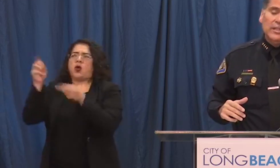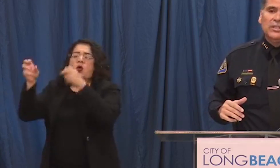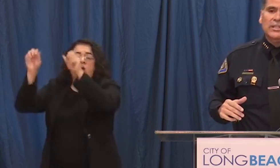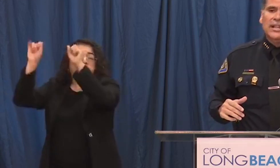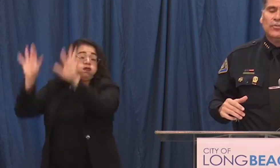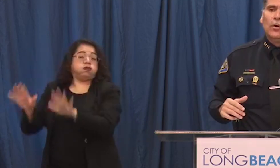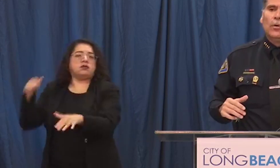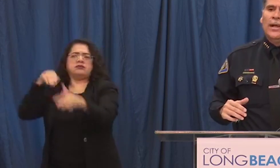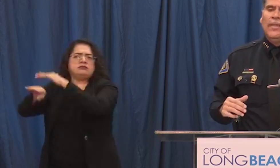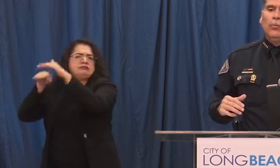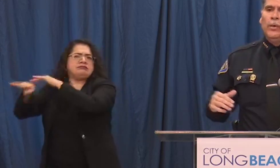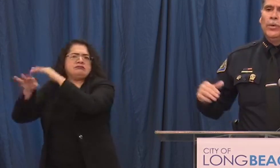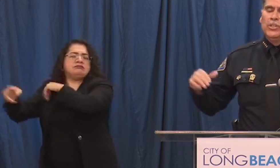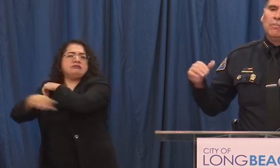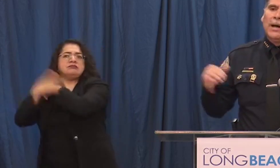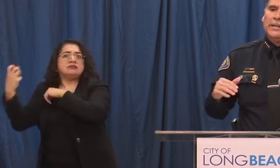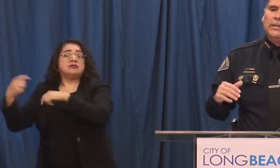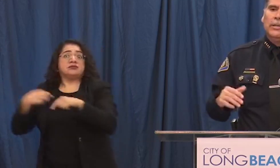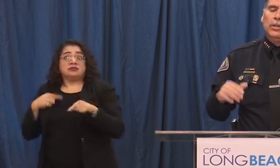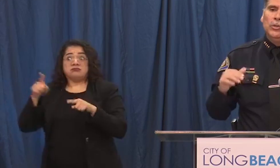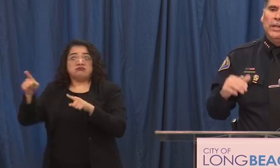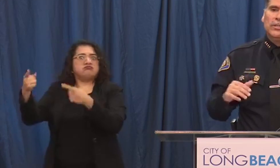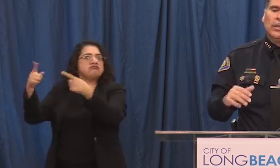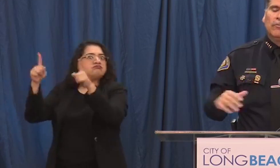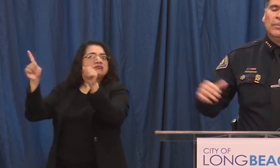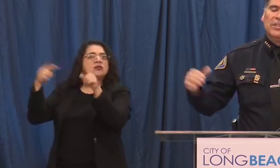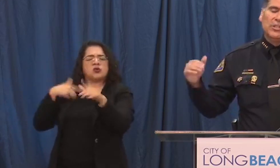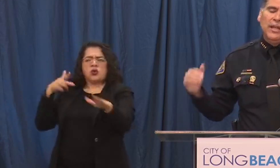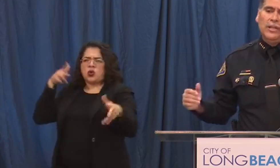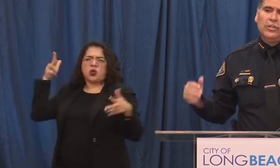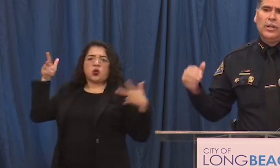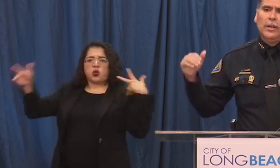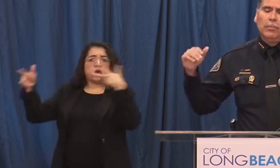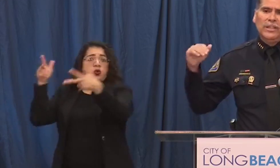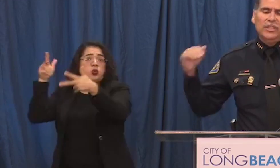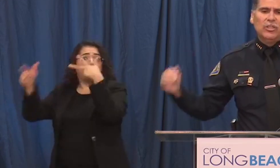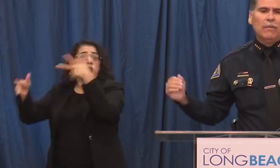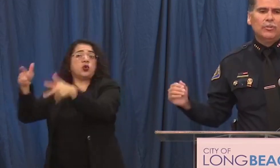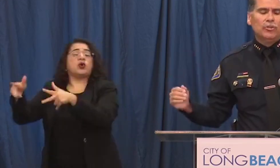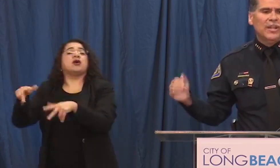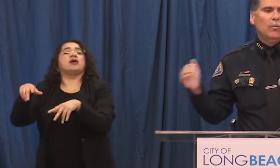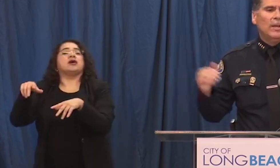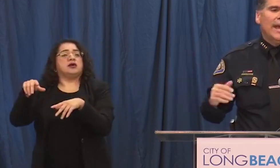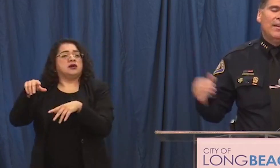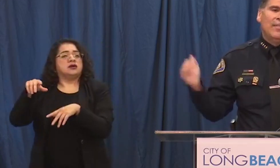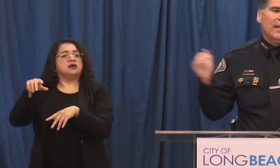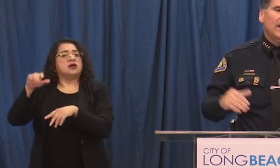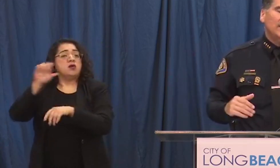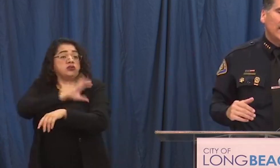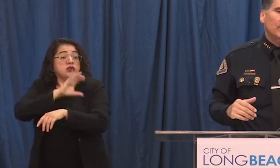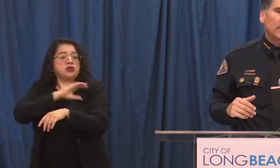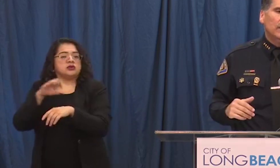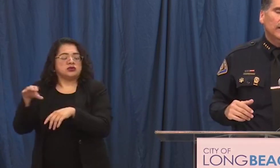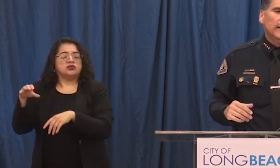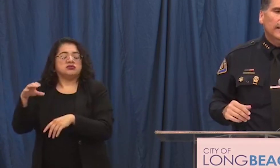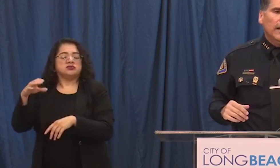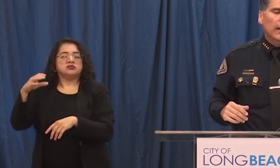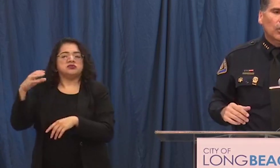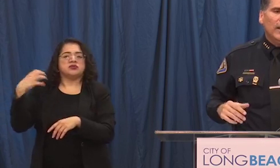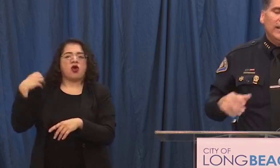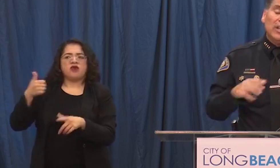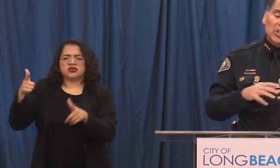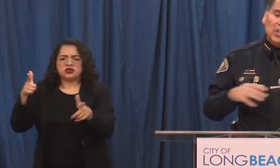initially successful and then we responded units from the staged police officers that we had and they got down there